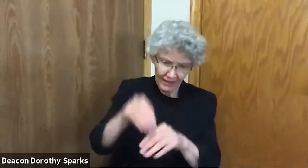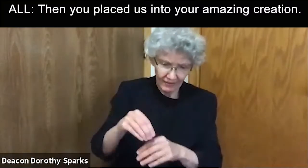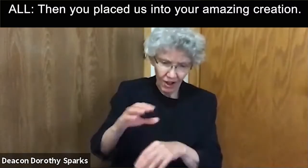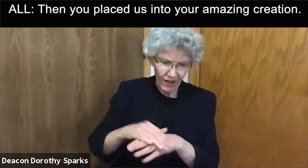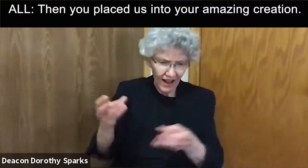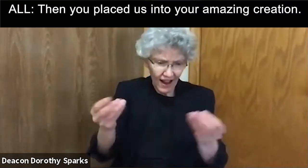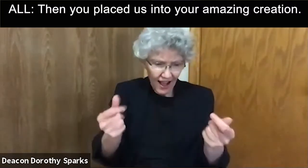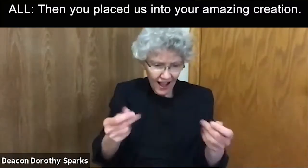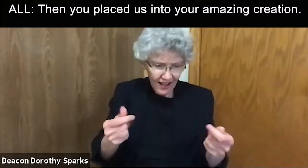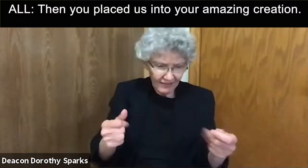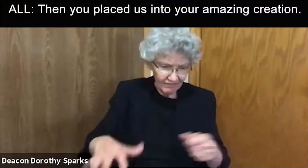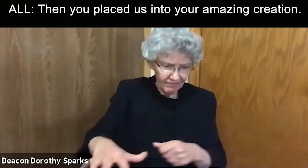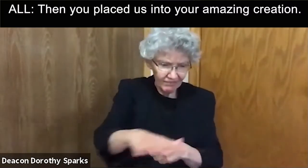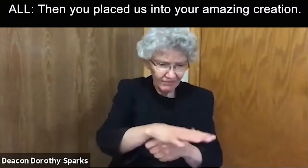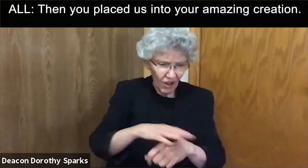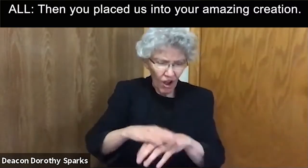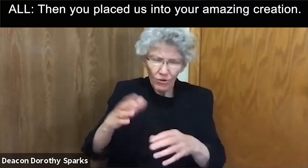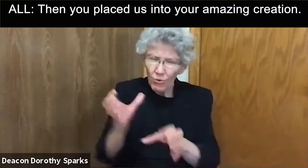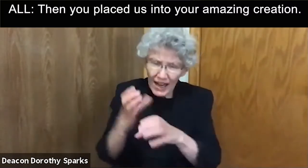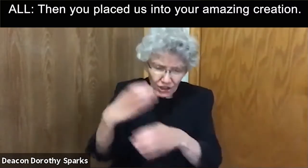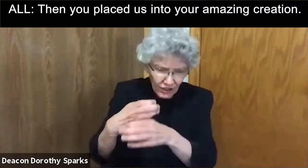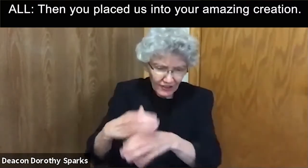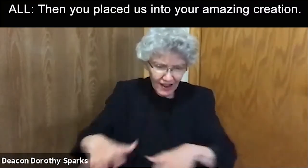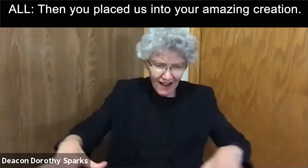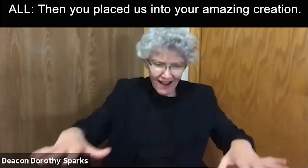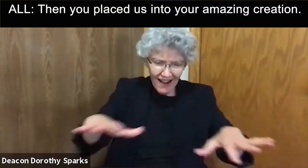God you faith and you. to God theais.